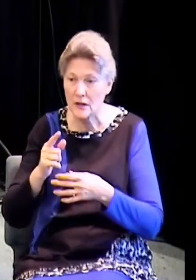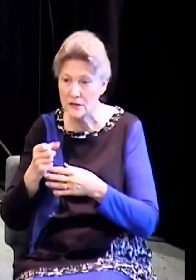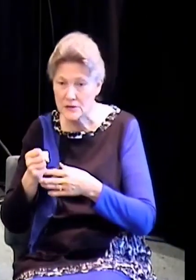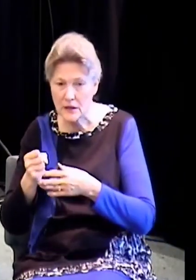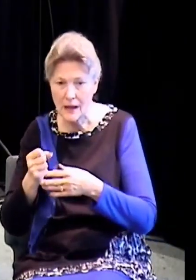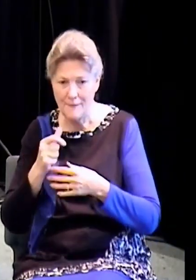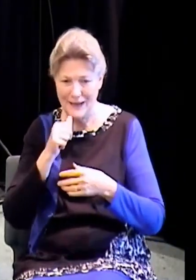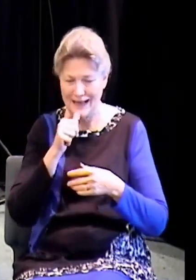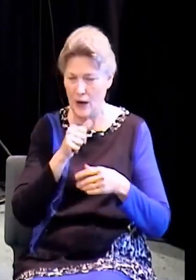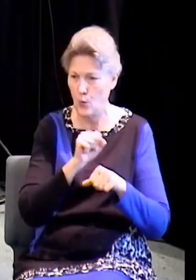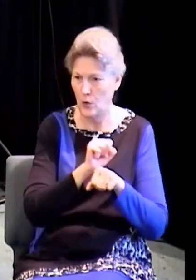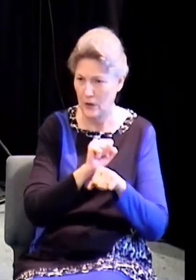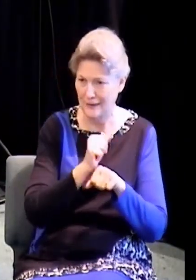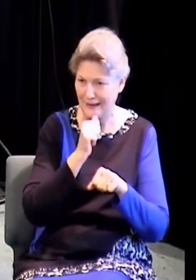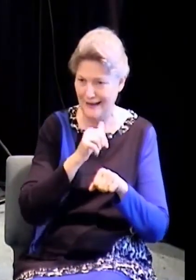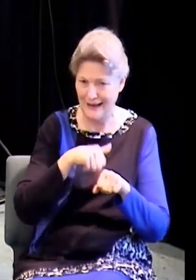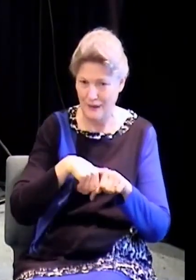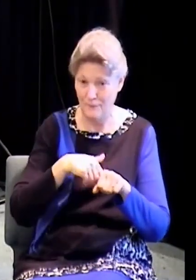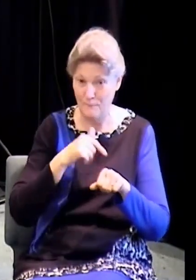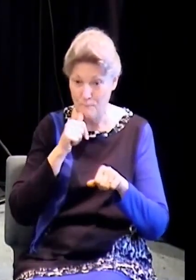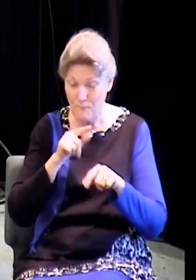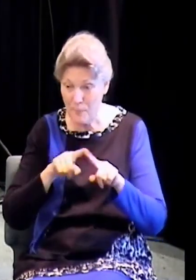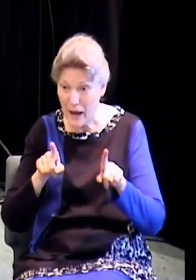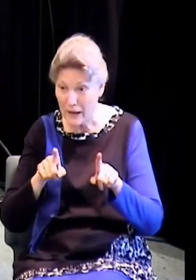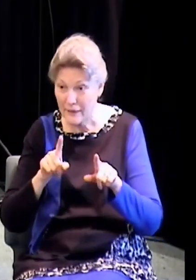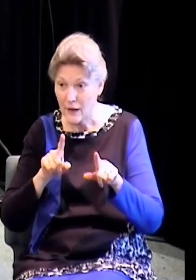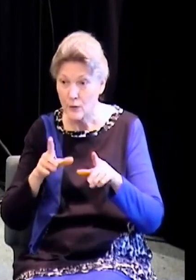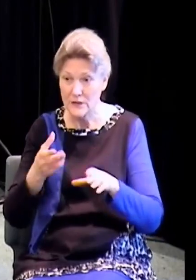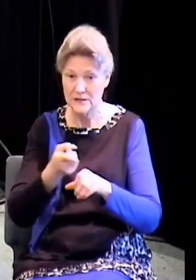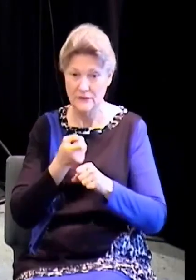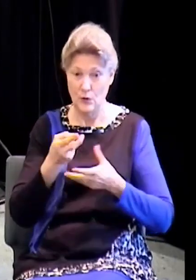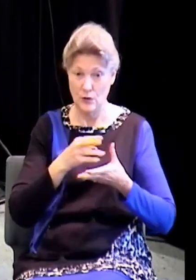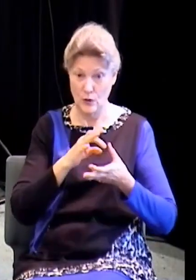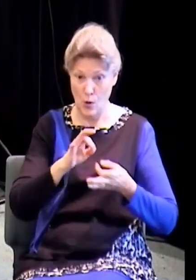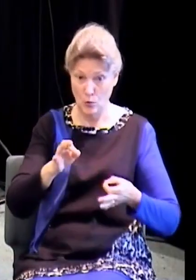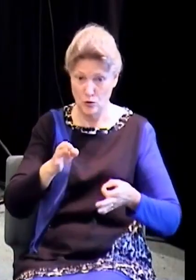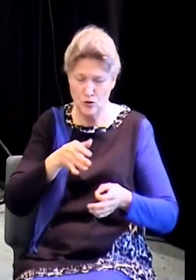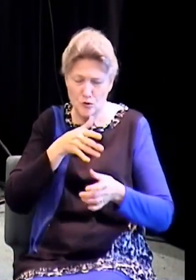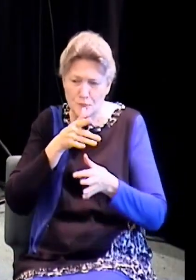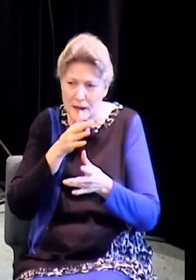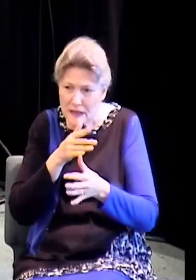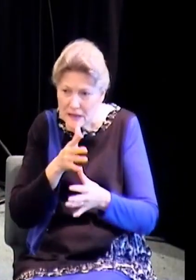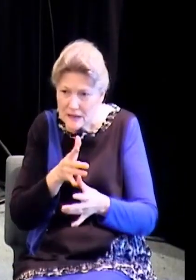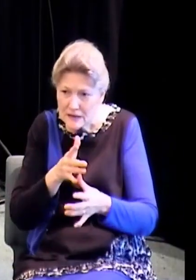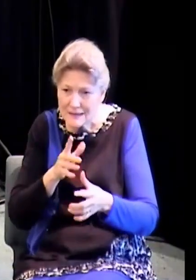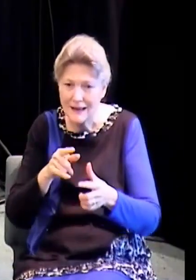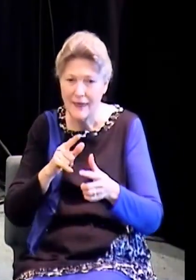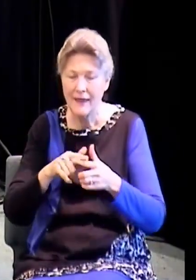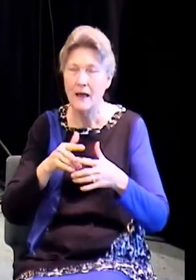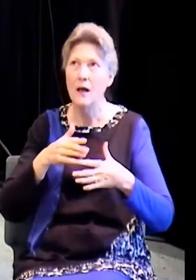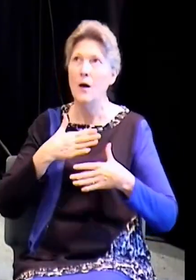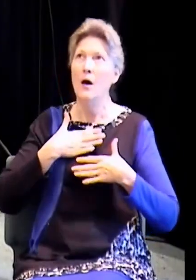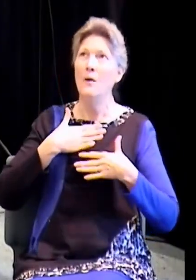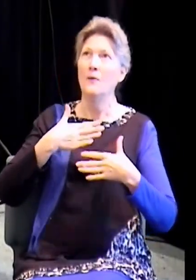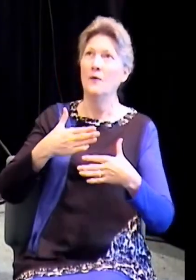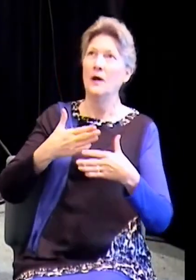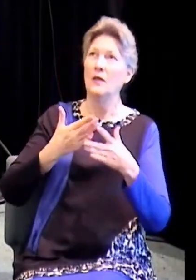not functioning yet. But after they're born, now the lungs are functioning. Lots of incredible things happen just